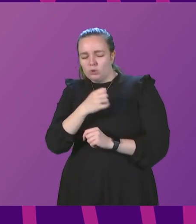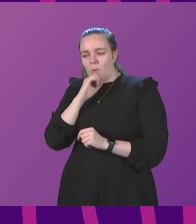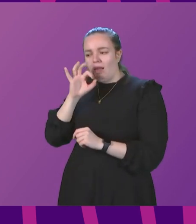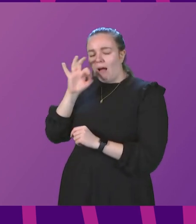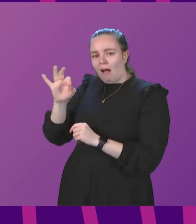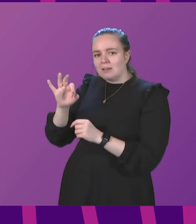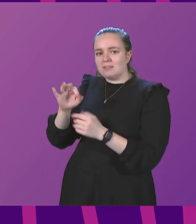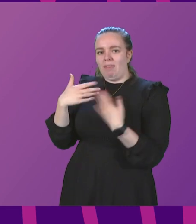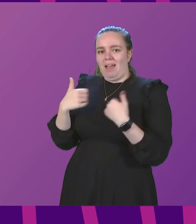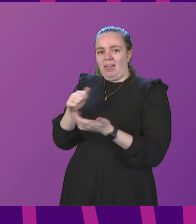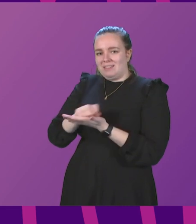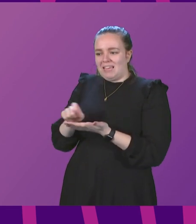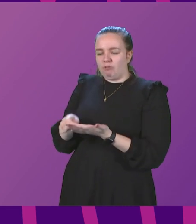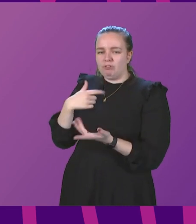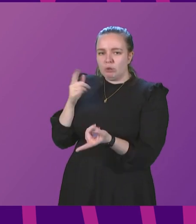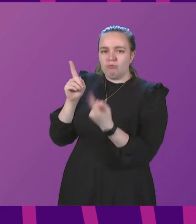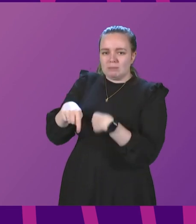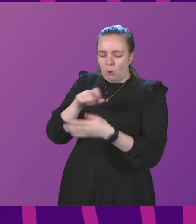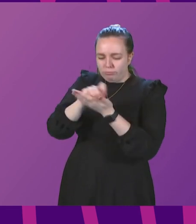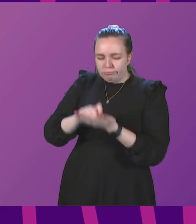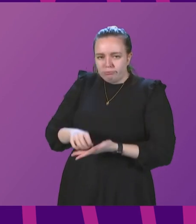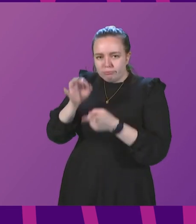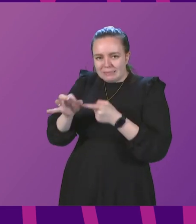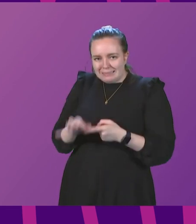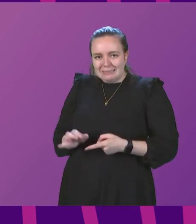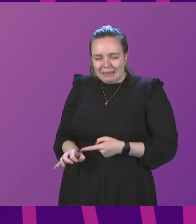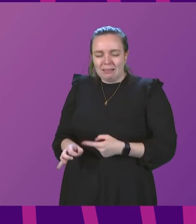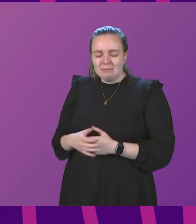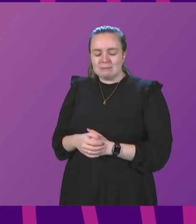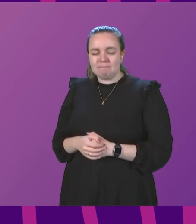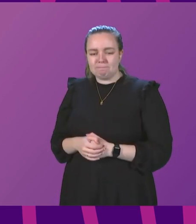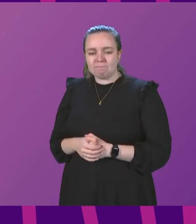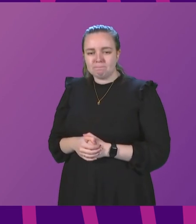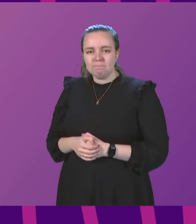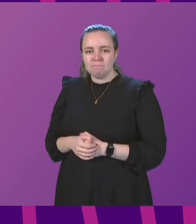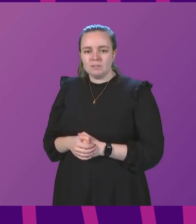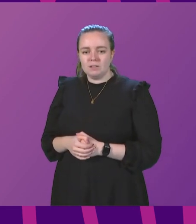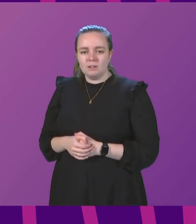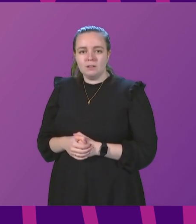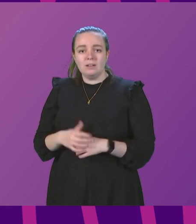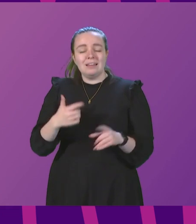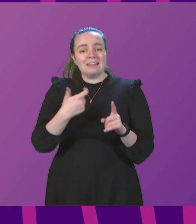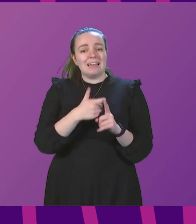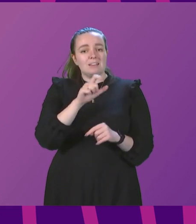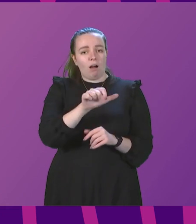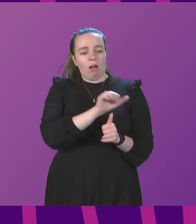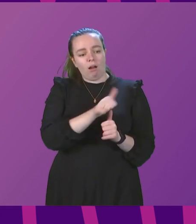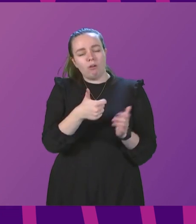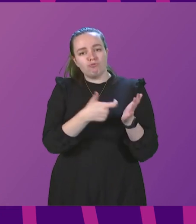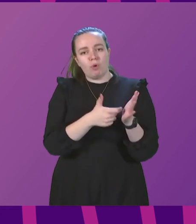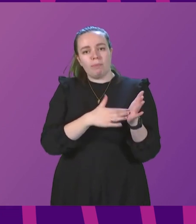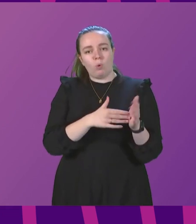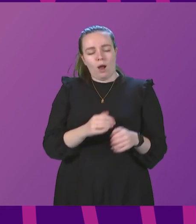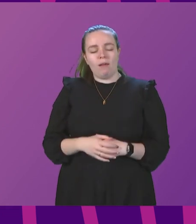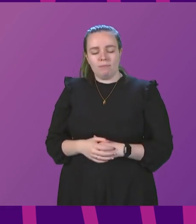the Health Secretary to write in a way that addresses any of the points that this general answer has not done. Katie Clark to be followed by Ruth McGuire.